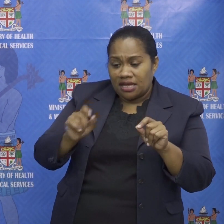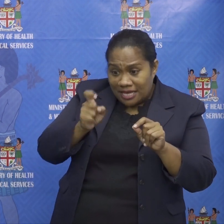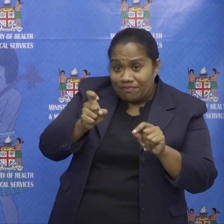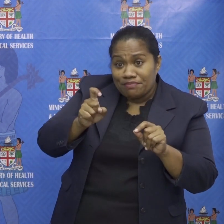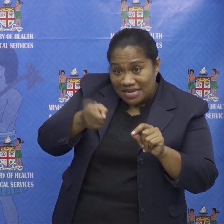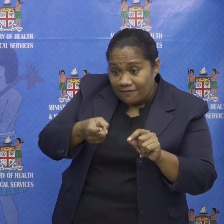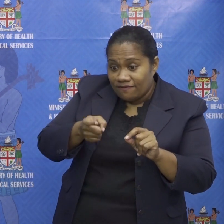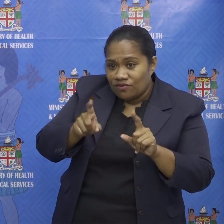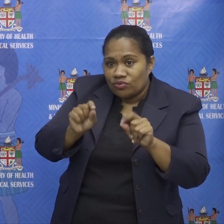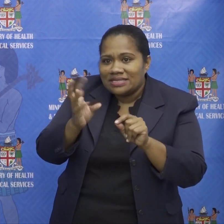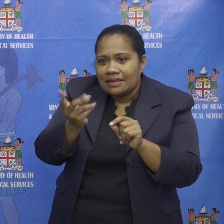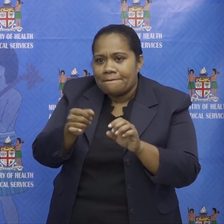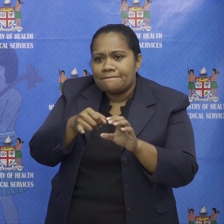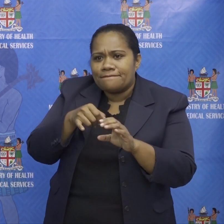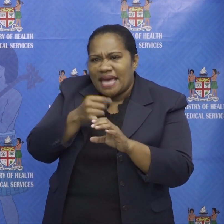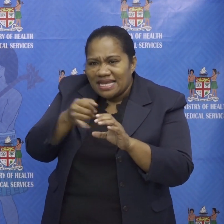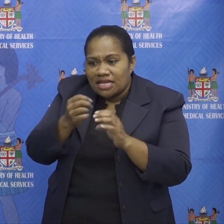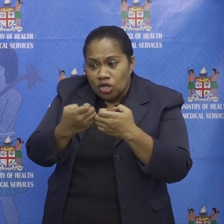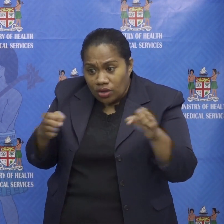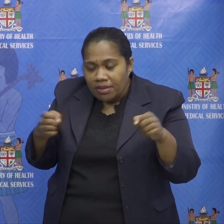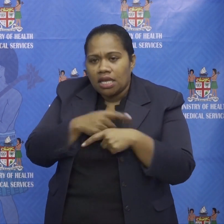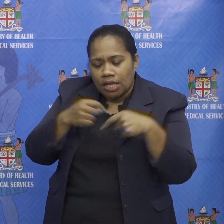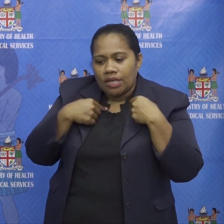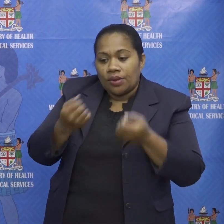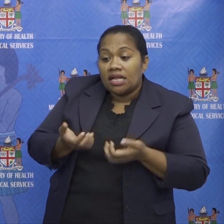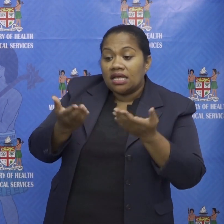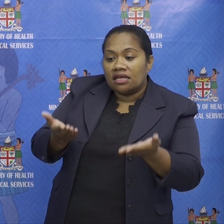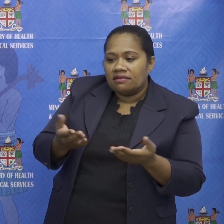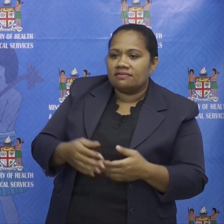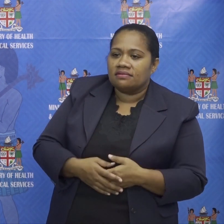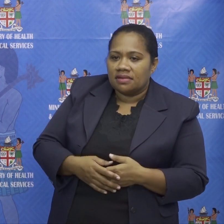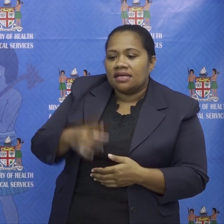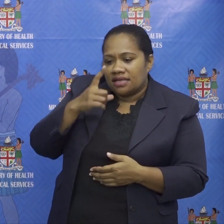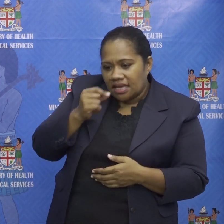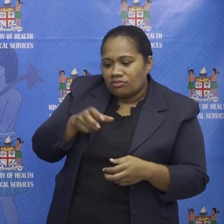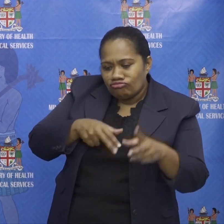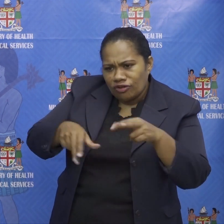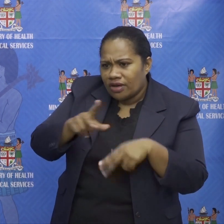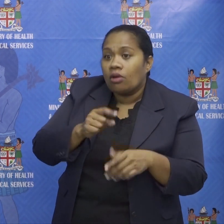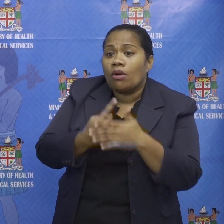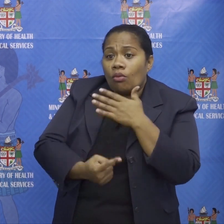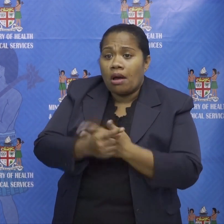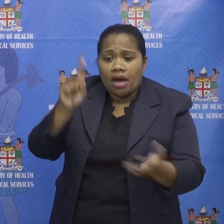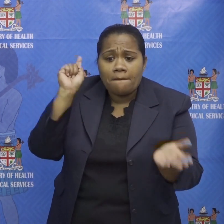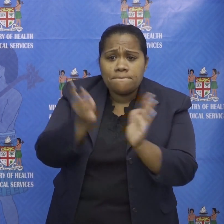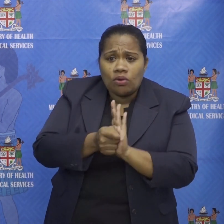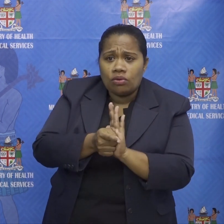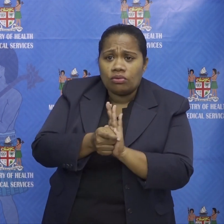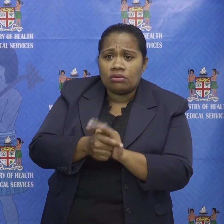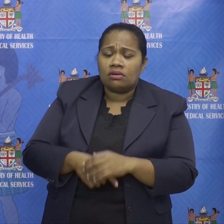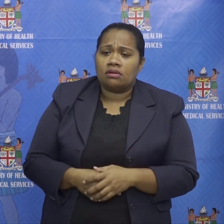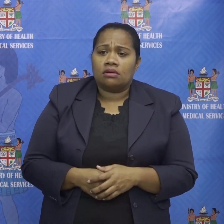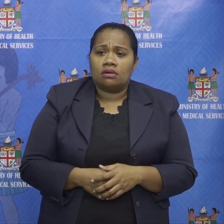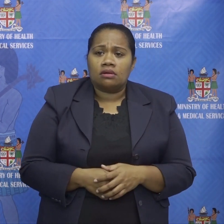equipment we will give you some dispensation to move around suddenly we got hardware shops